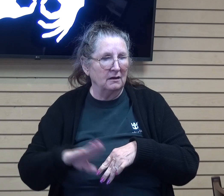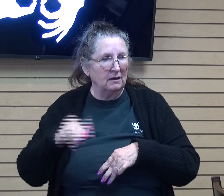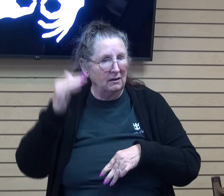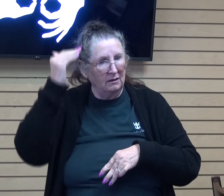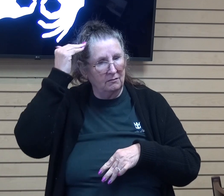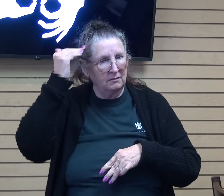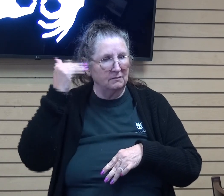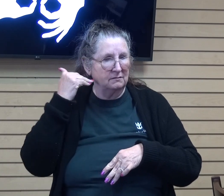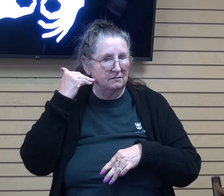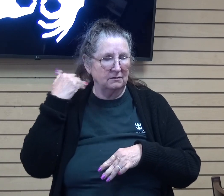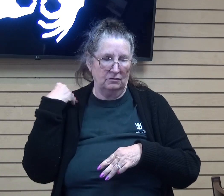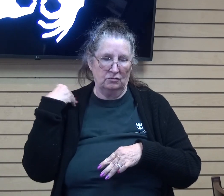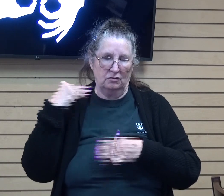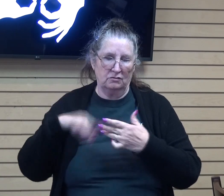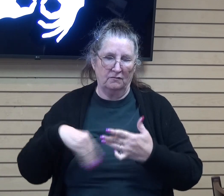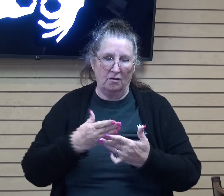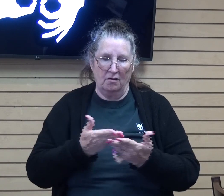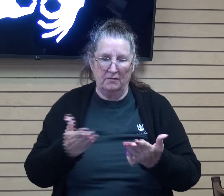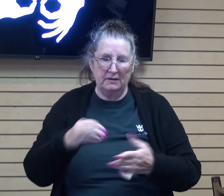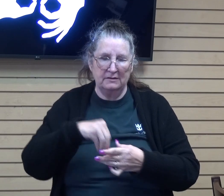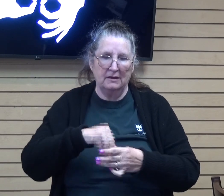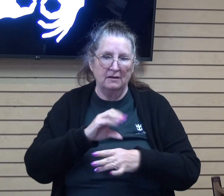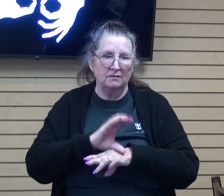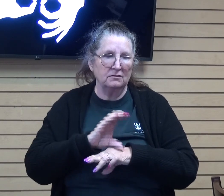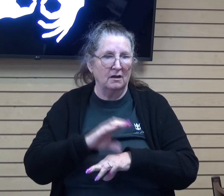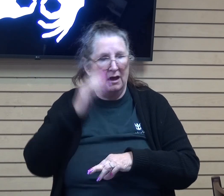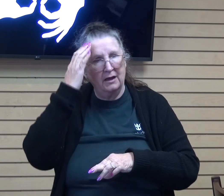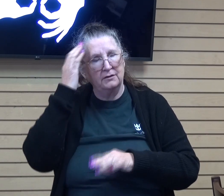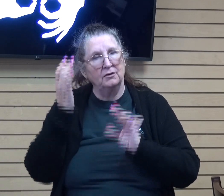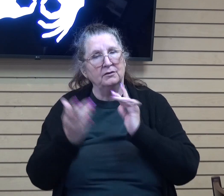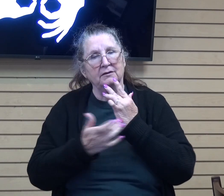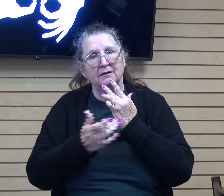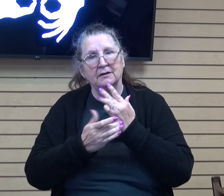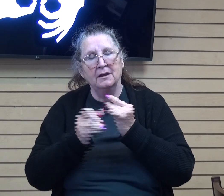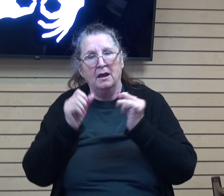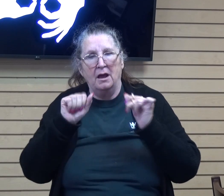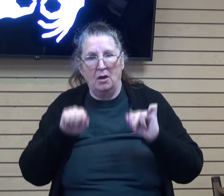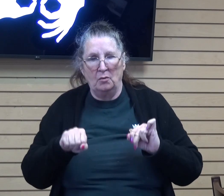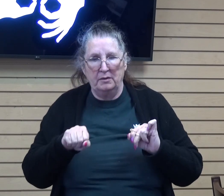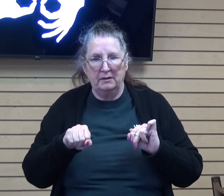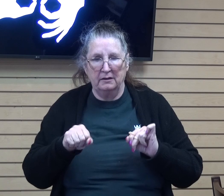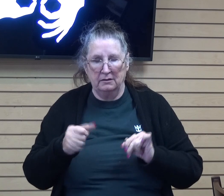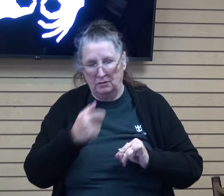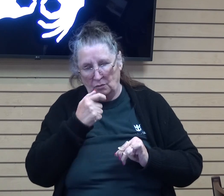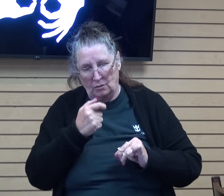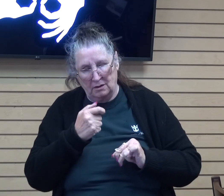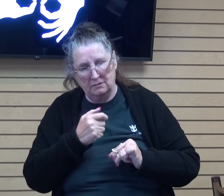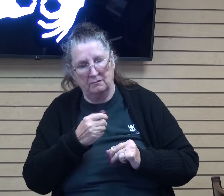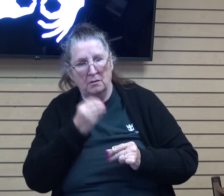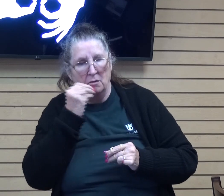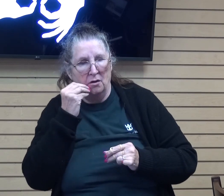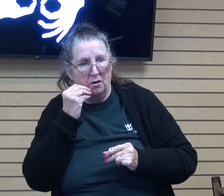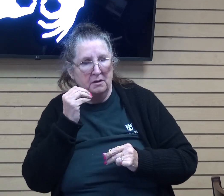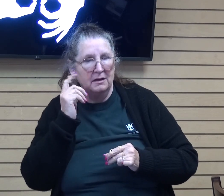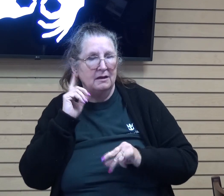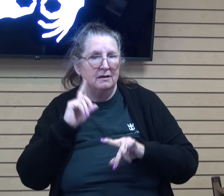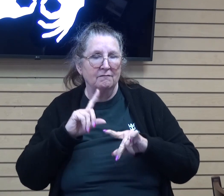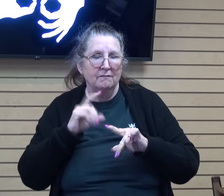things to the church so i know with technology and the ability to watch from home and that can be a great thing if you're unable to attend in person